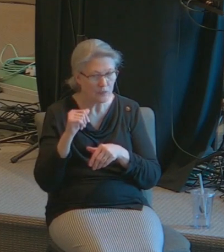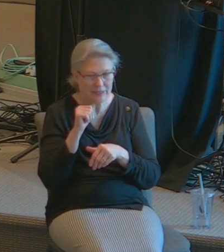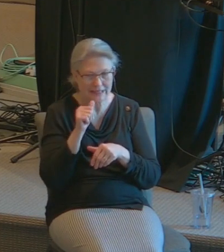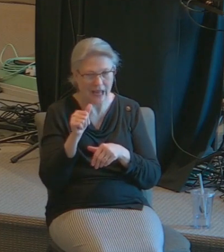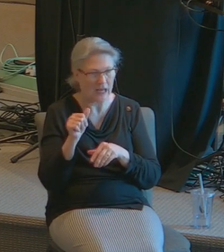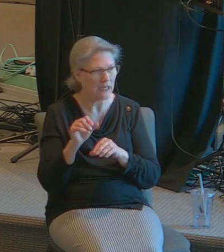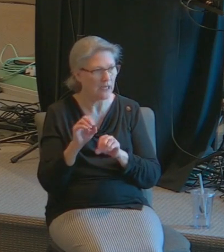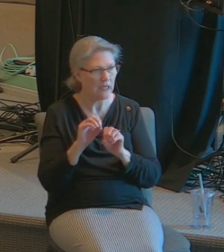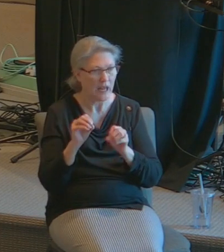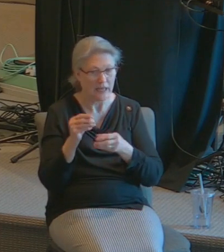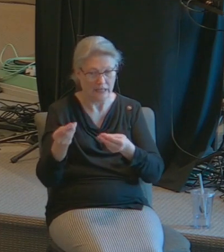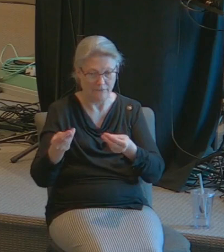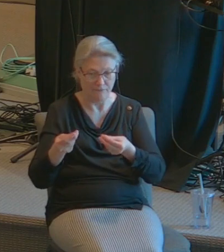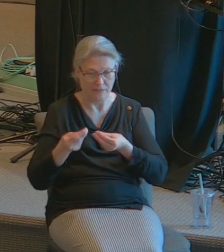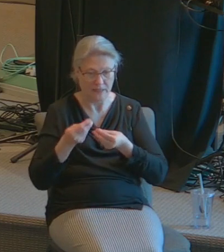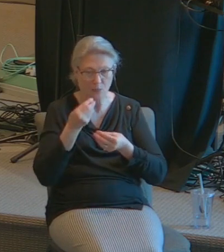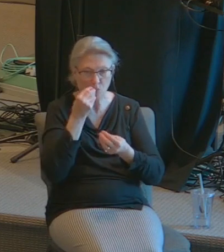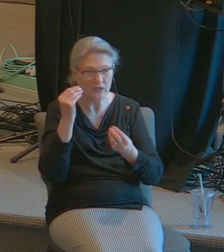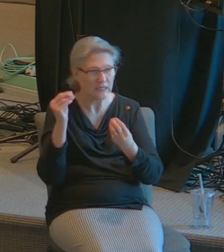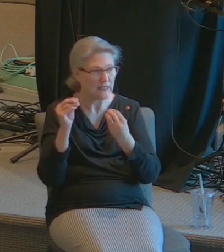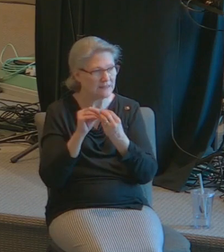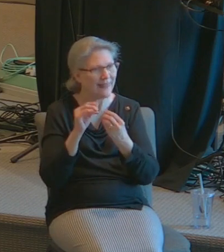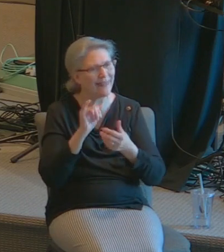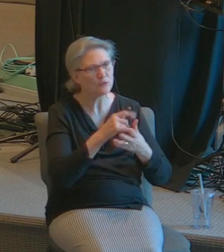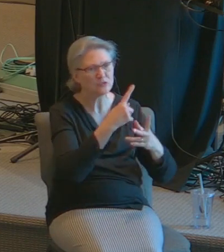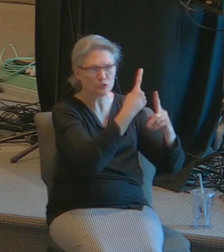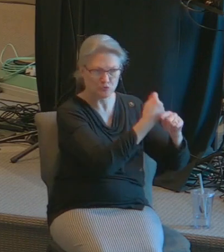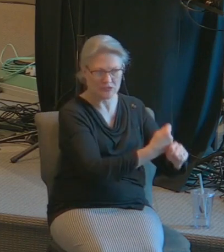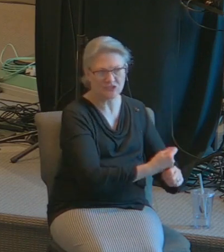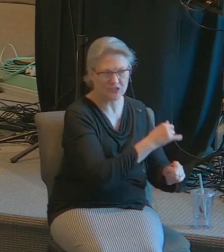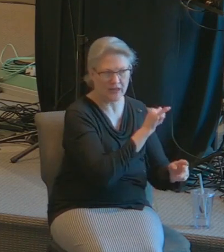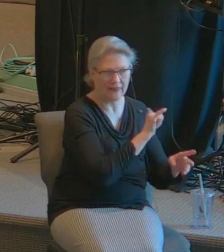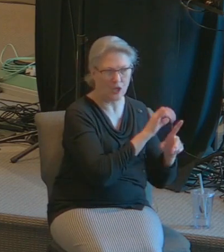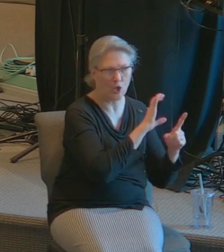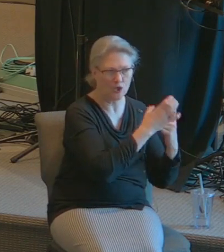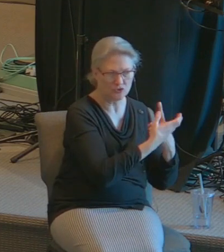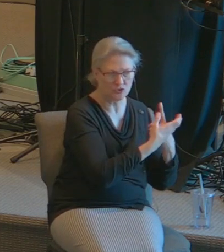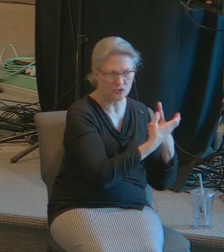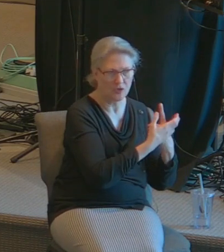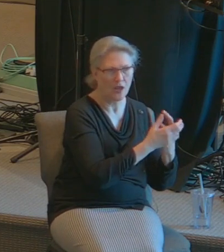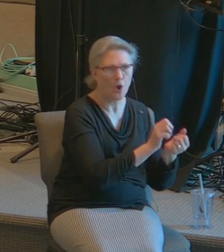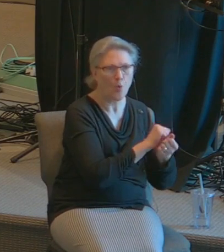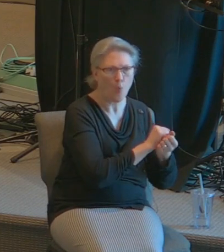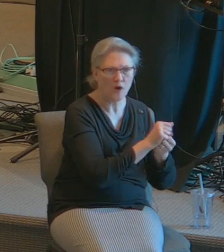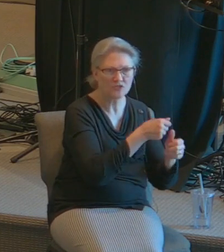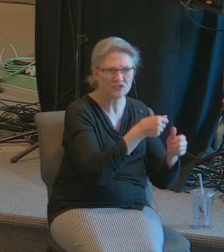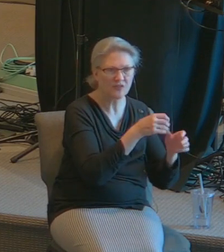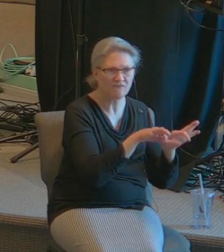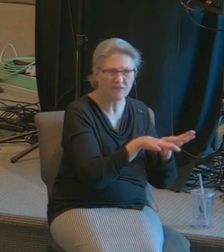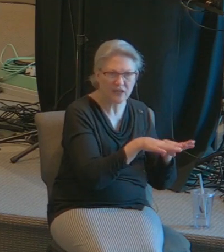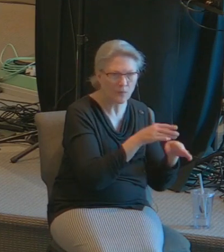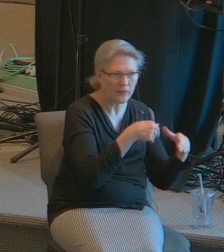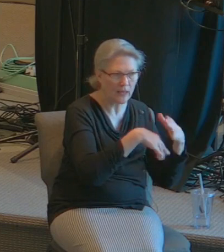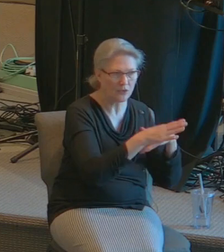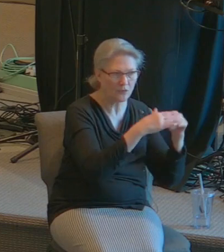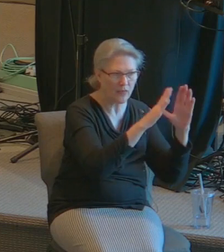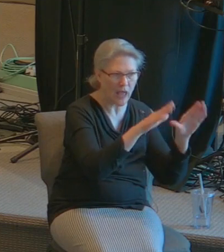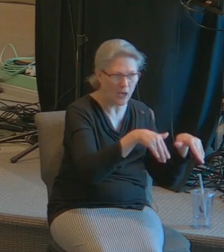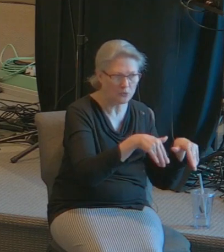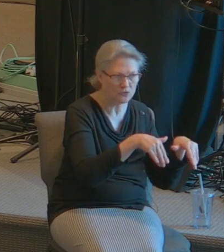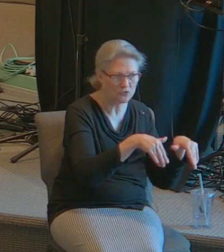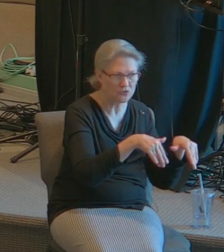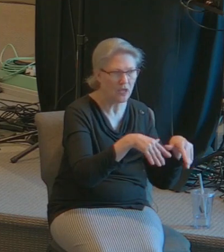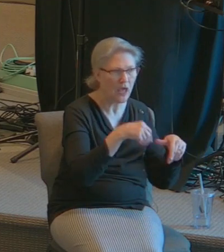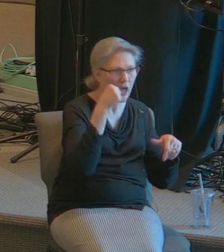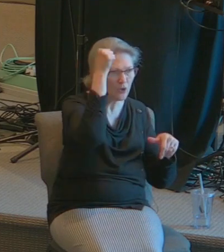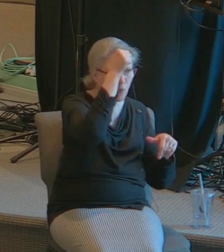you did not give me a kiss but this woman has not ceased to cry and wash